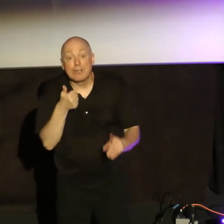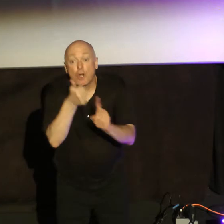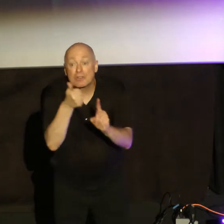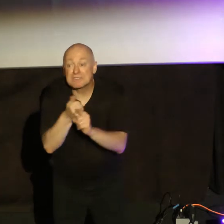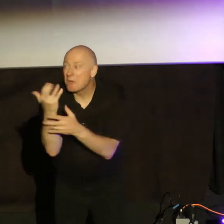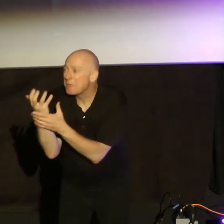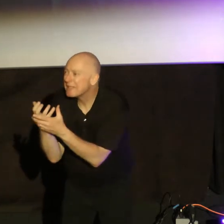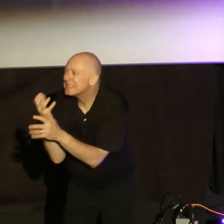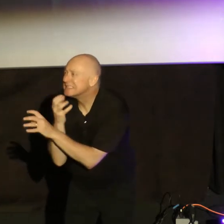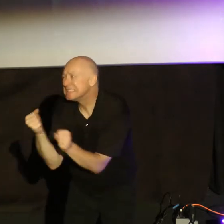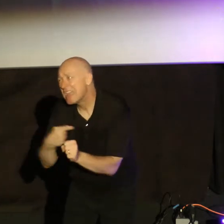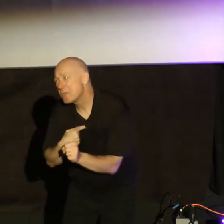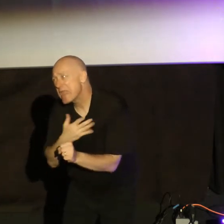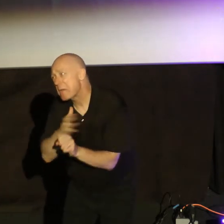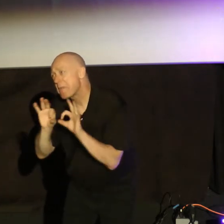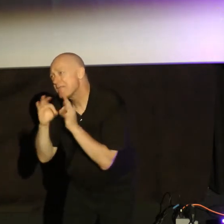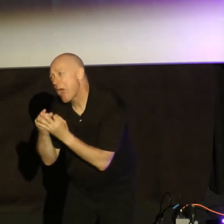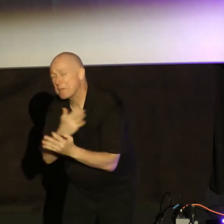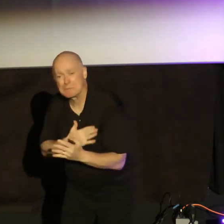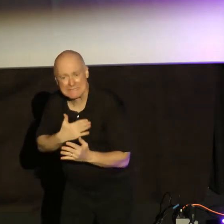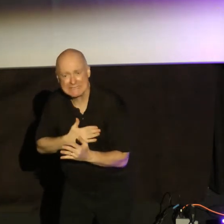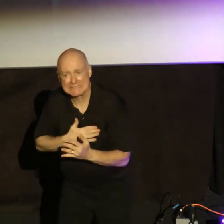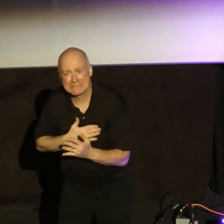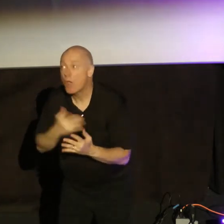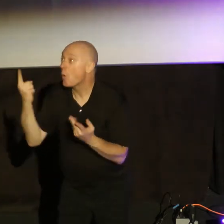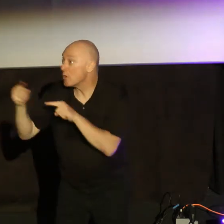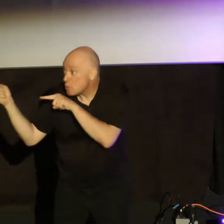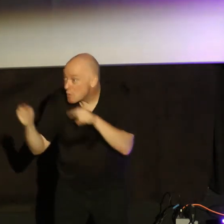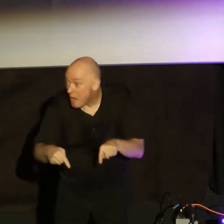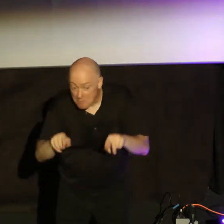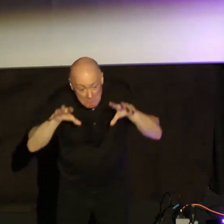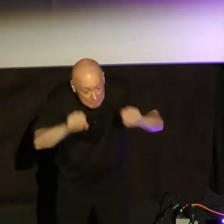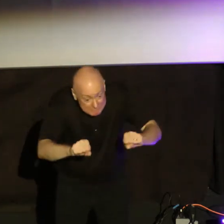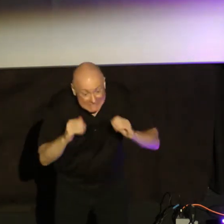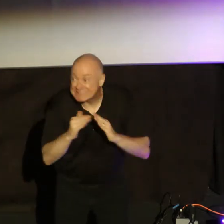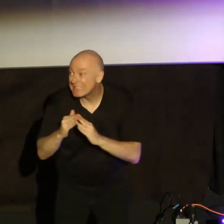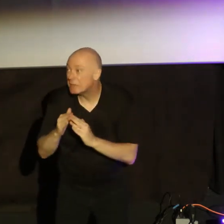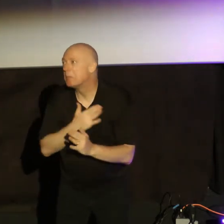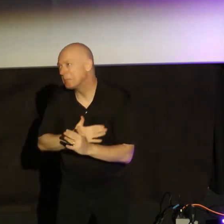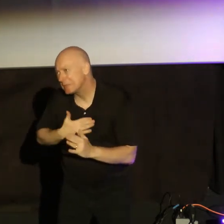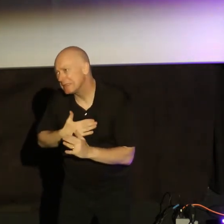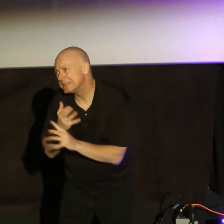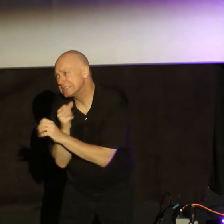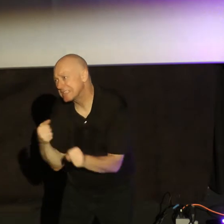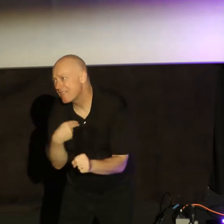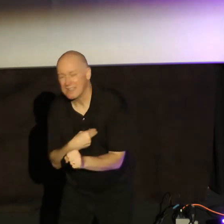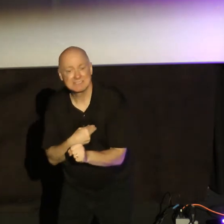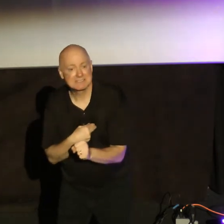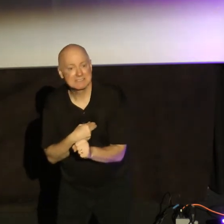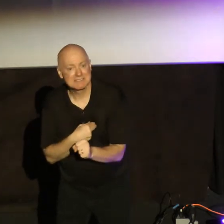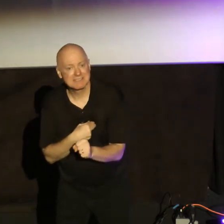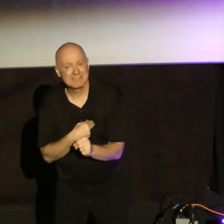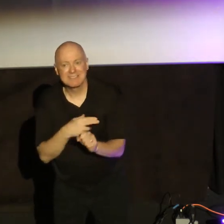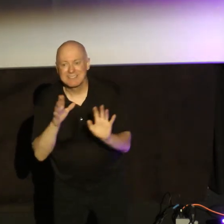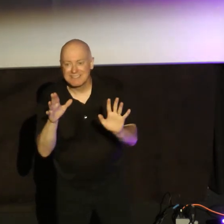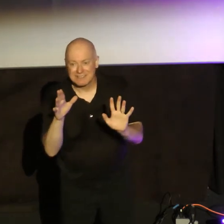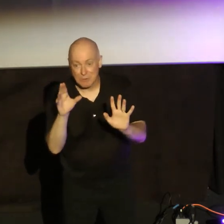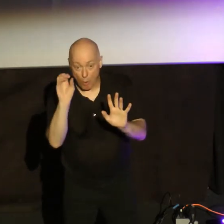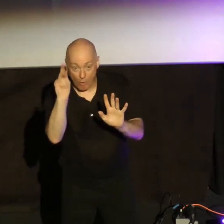save her and her family when they take over the city. She knows it's happening. Now, here's the application for us